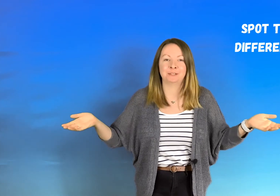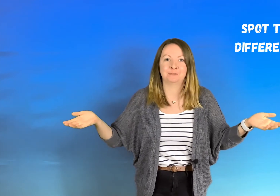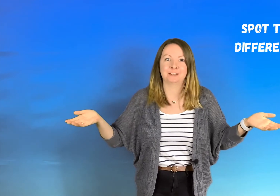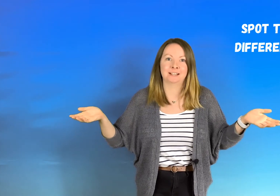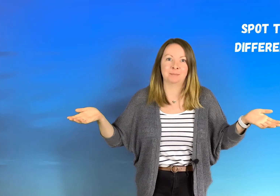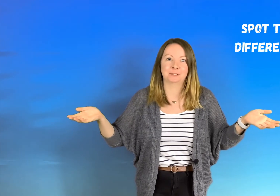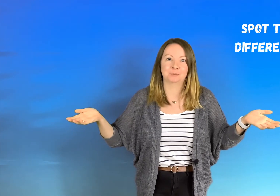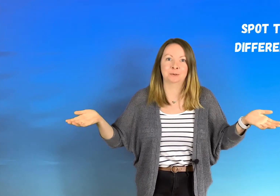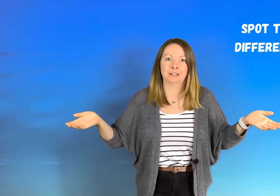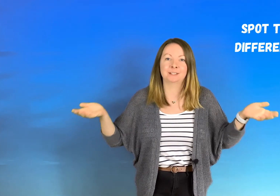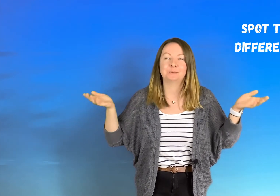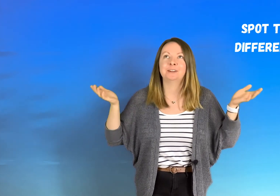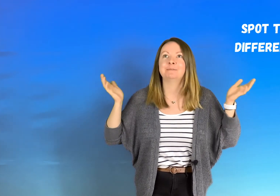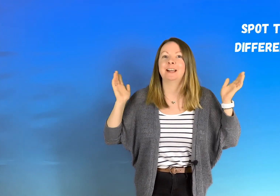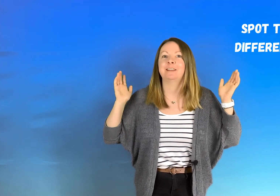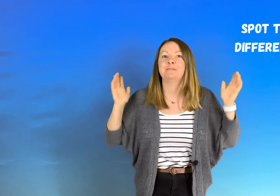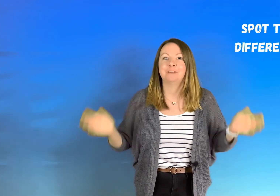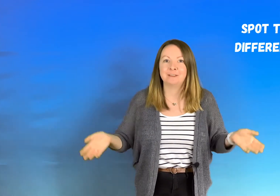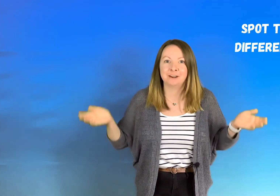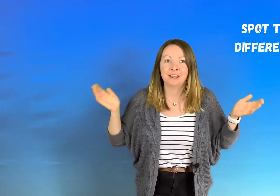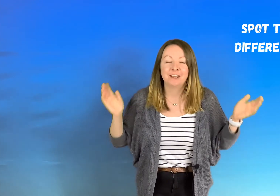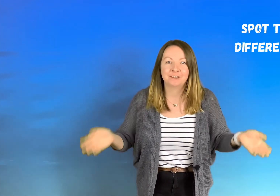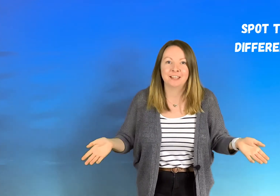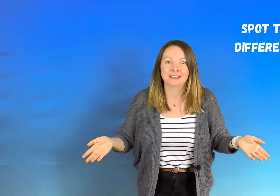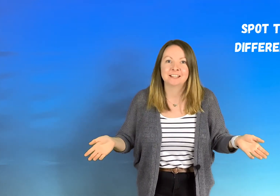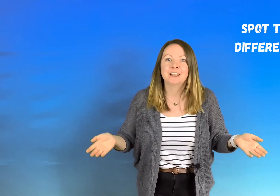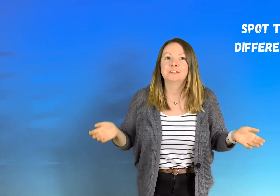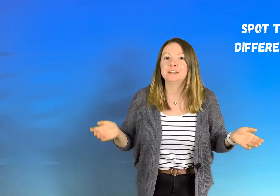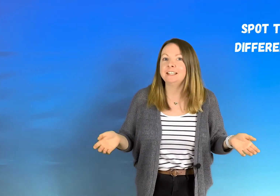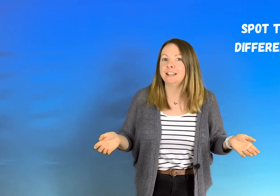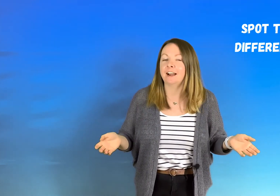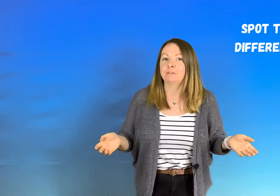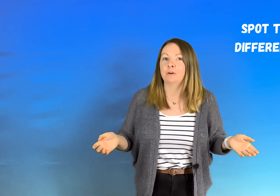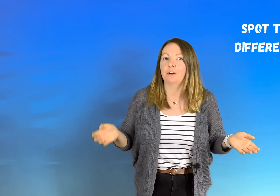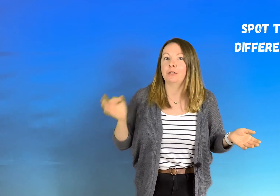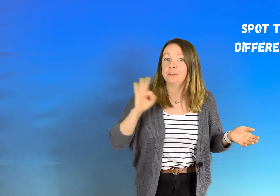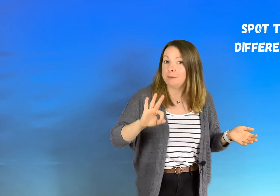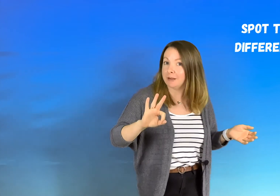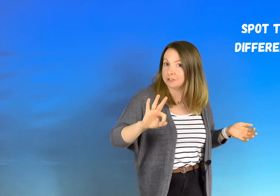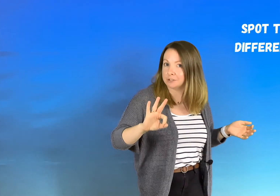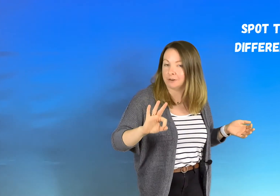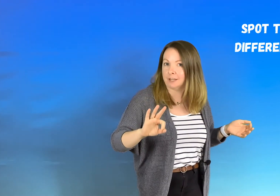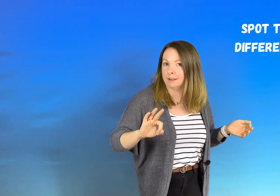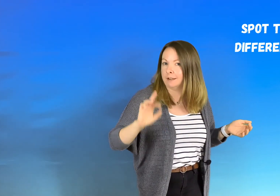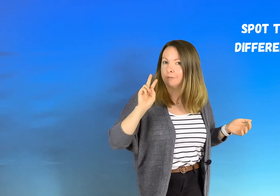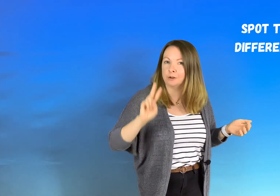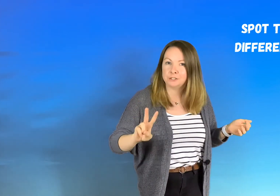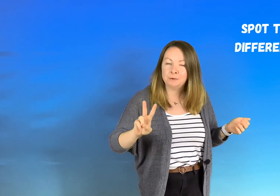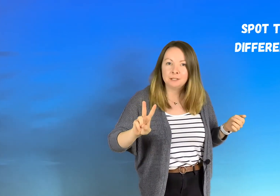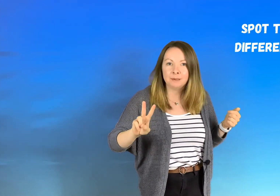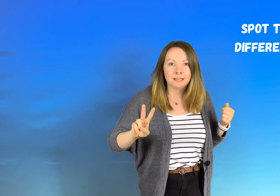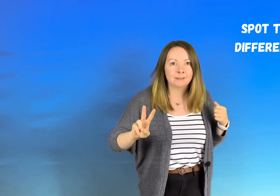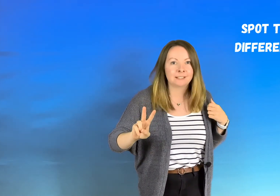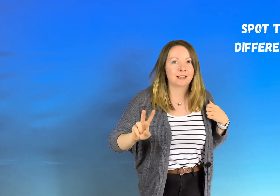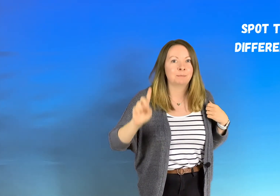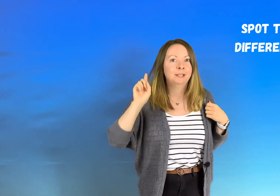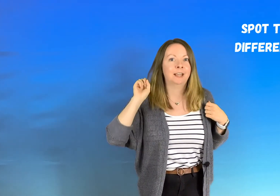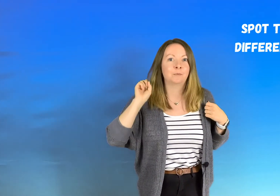the difference in a puzzle book it's one of my favorite things so today I've got three pictures for you I've got two at the beginning of assembly and